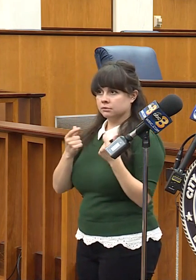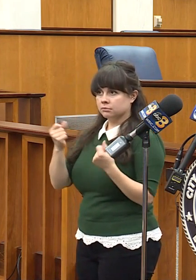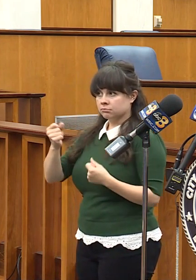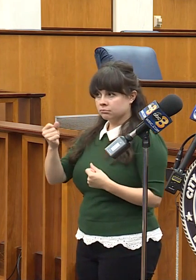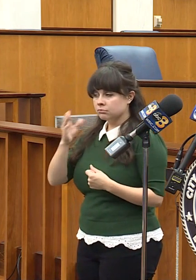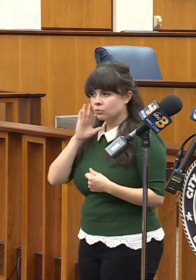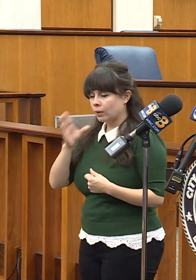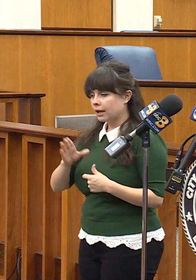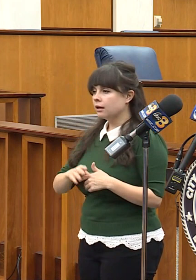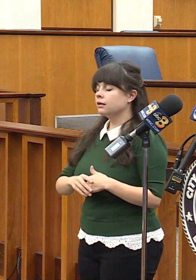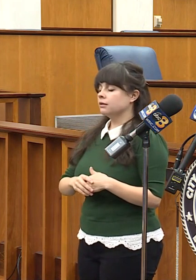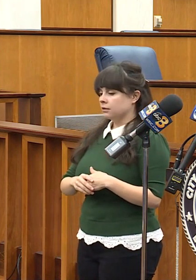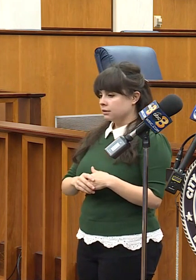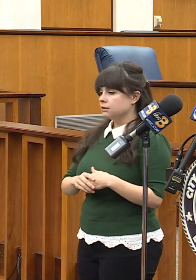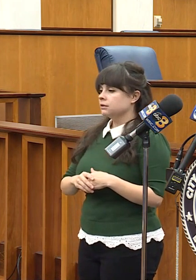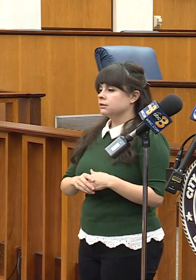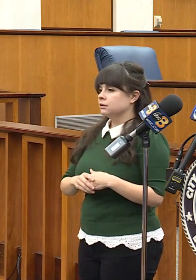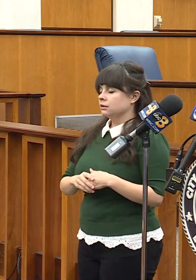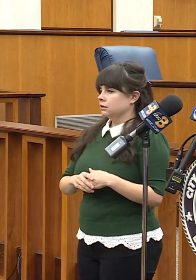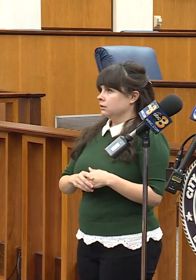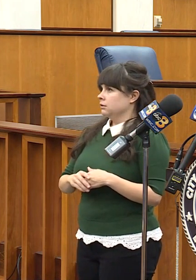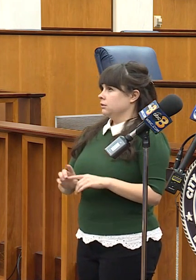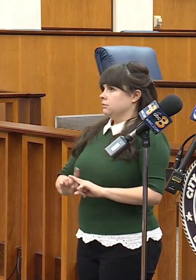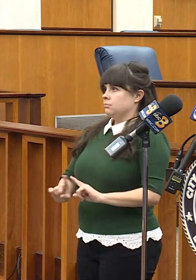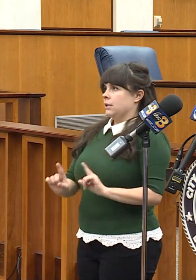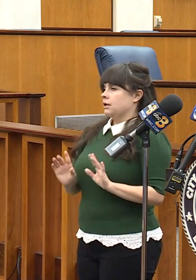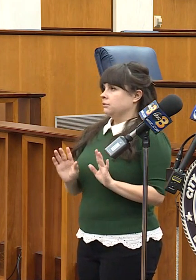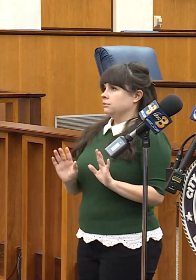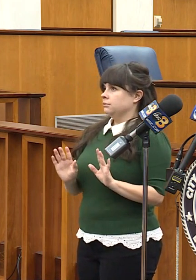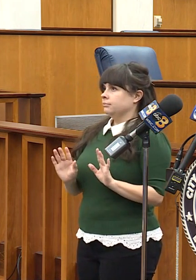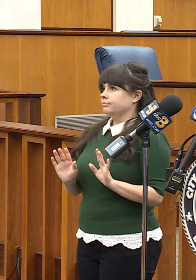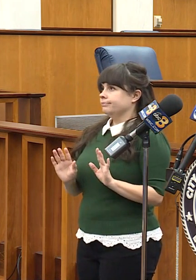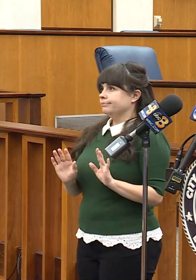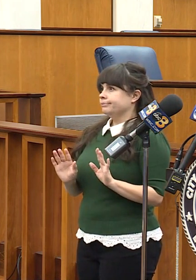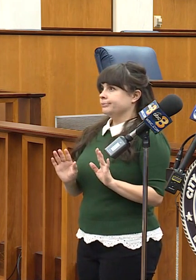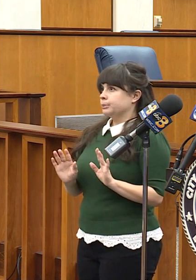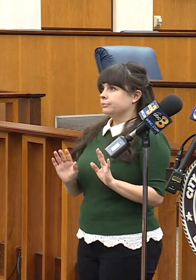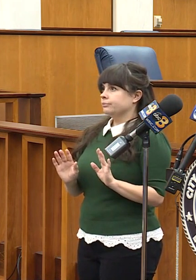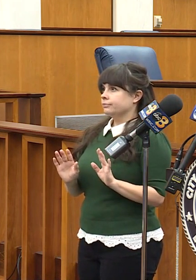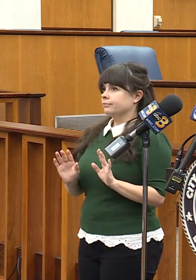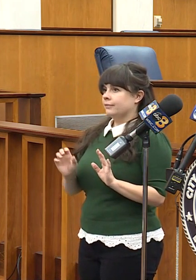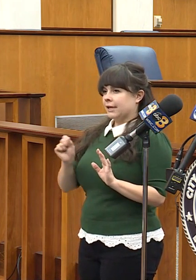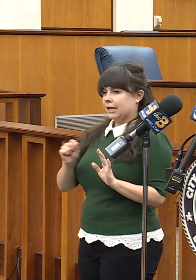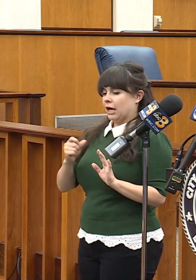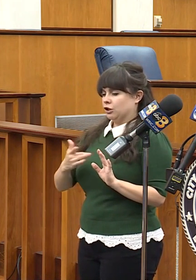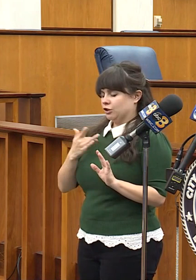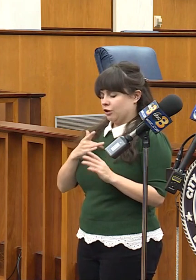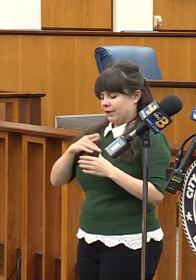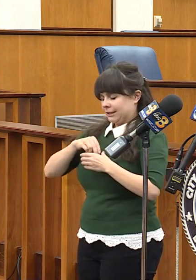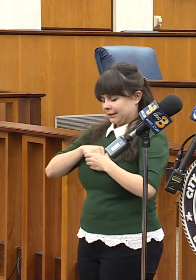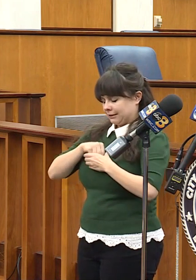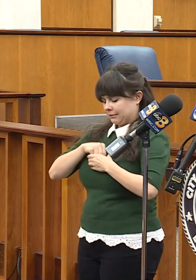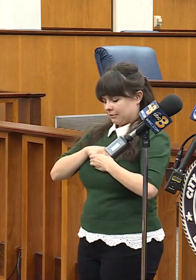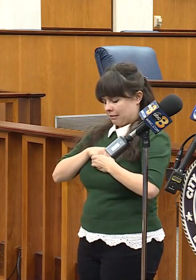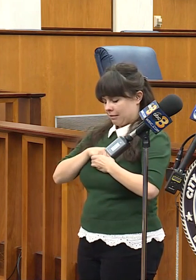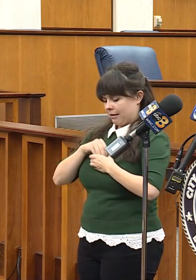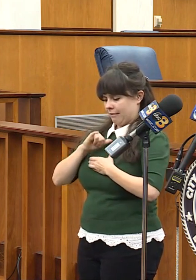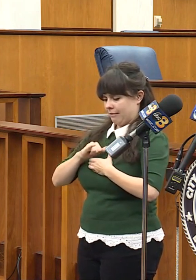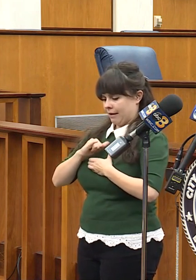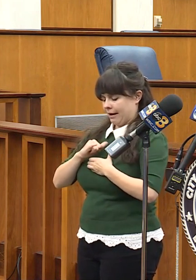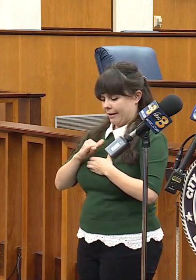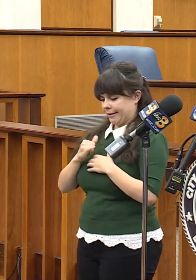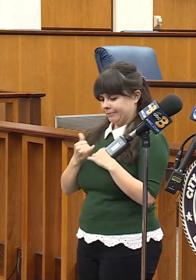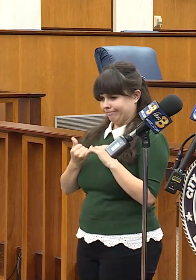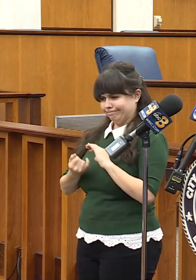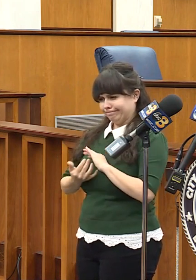But it is it does. It doesn't reach deep inside of you and touch